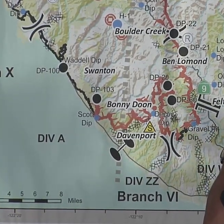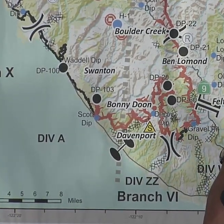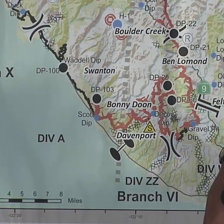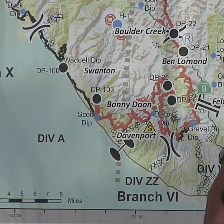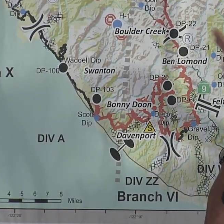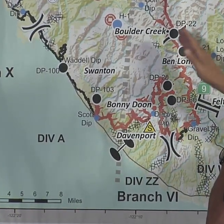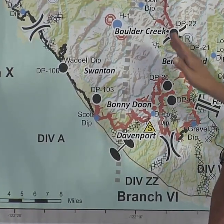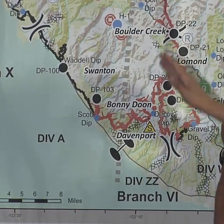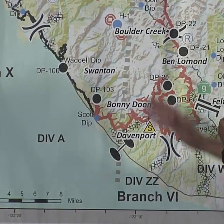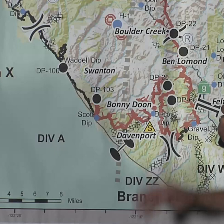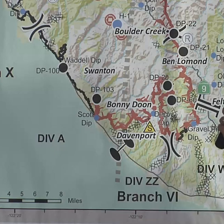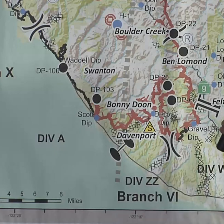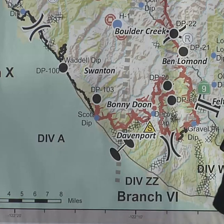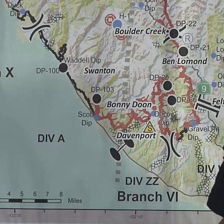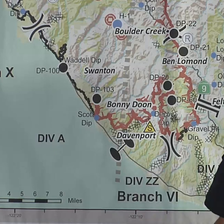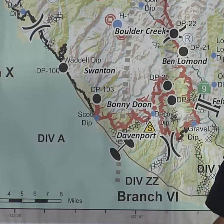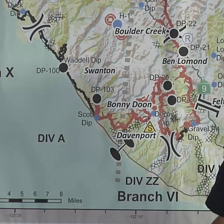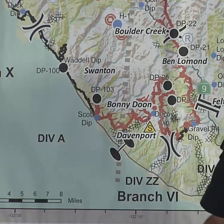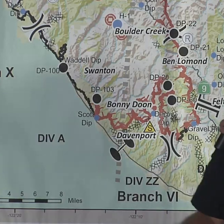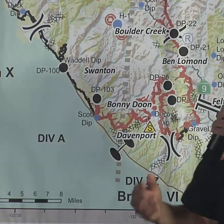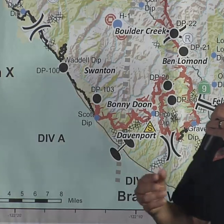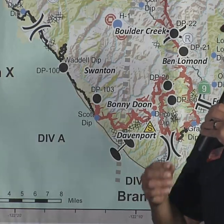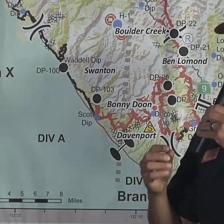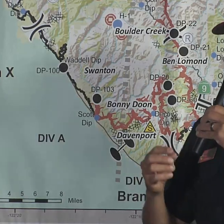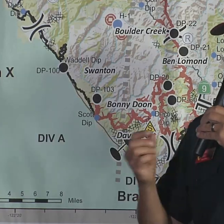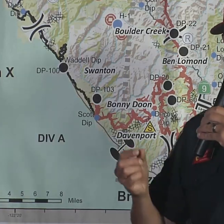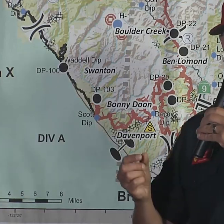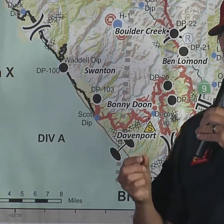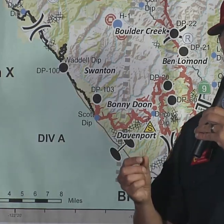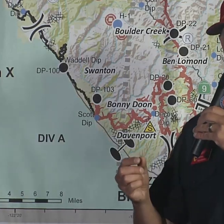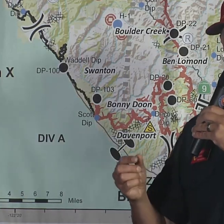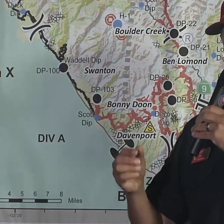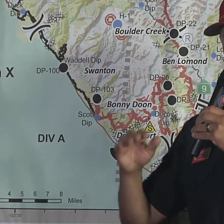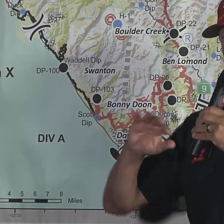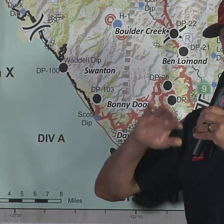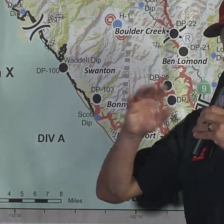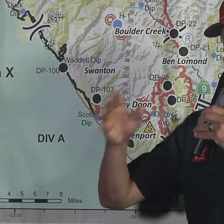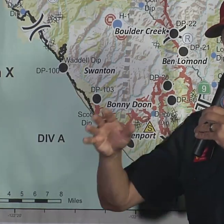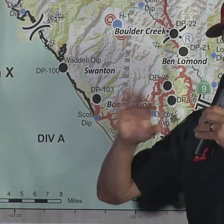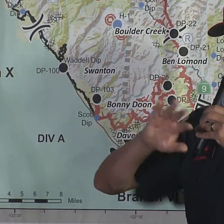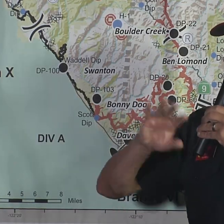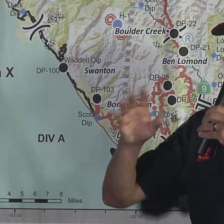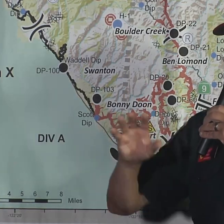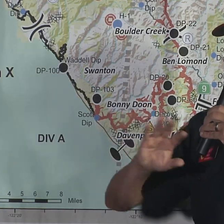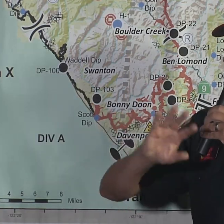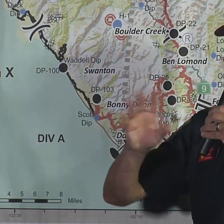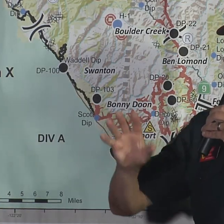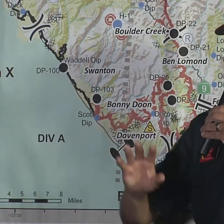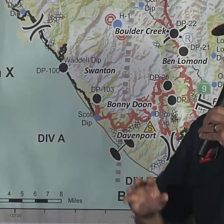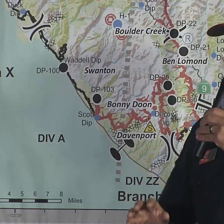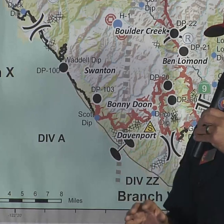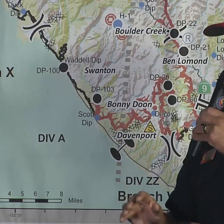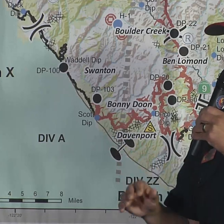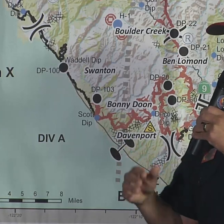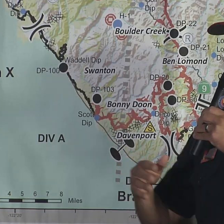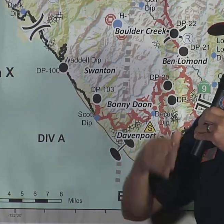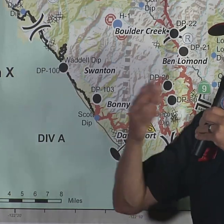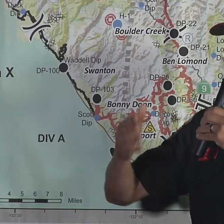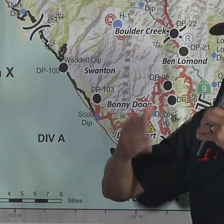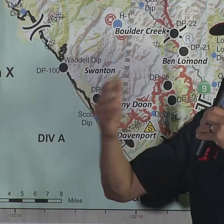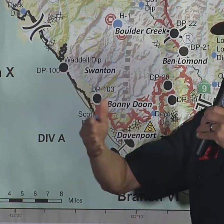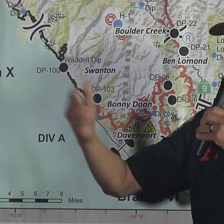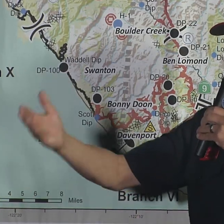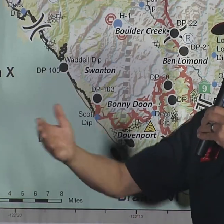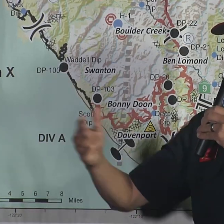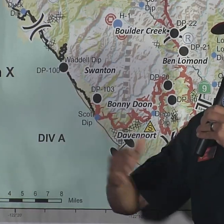we were putting them directly to work. We were also saving a few of them so that we balance out our shift, because they work a 24-hour shift. We